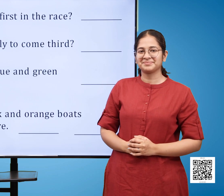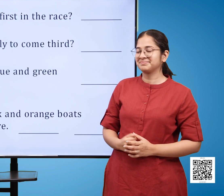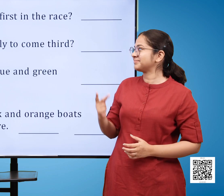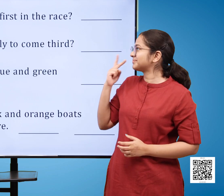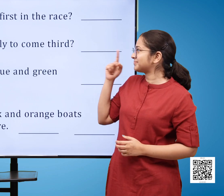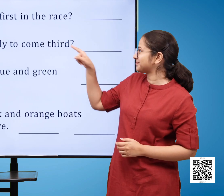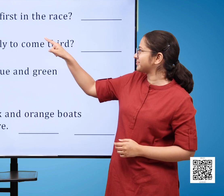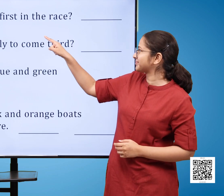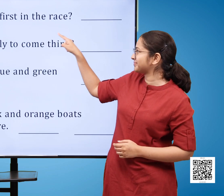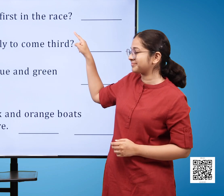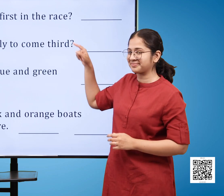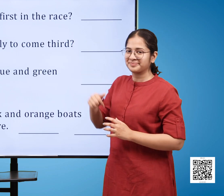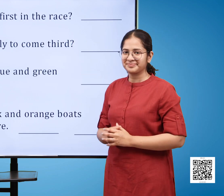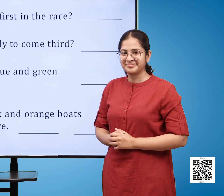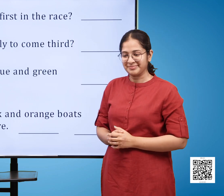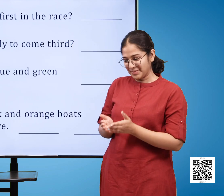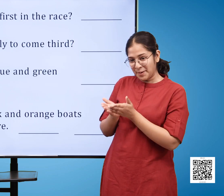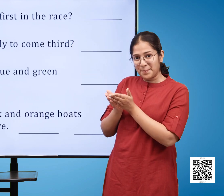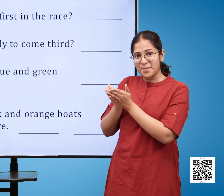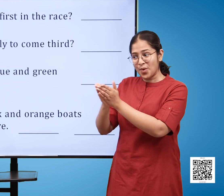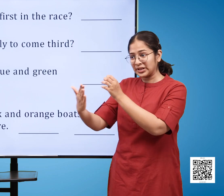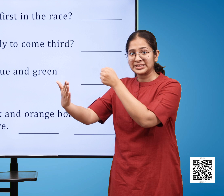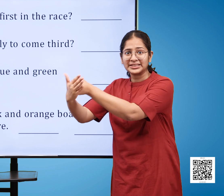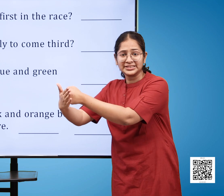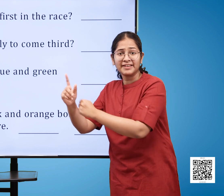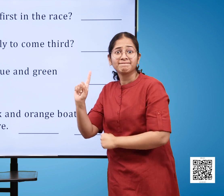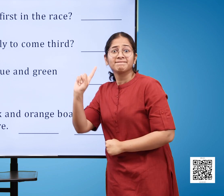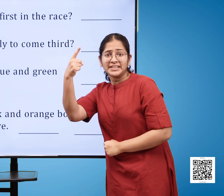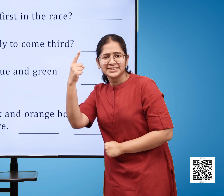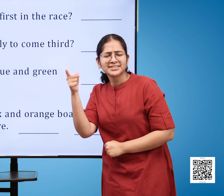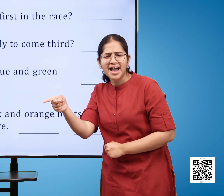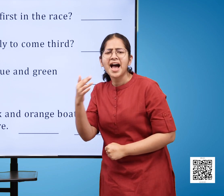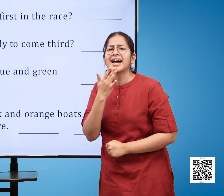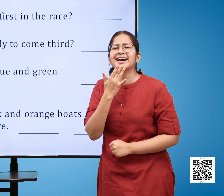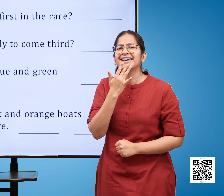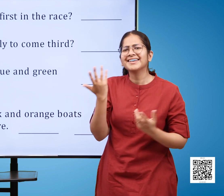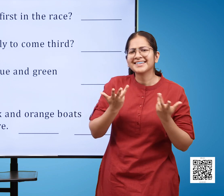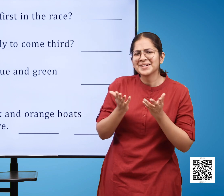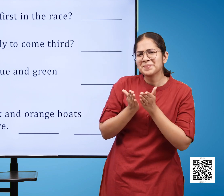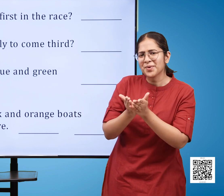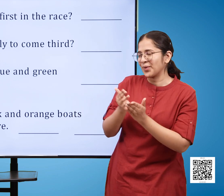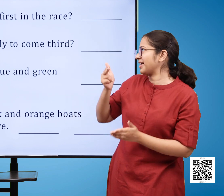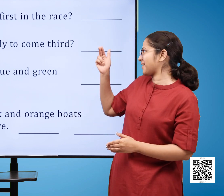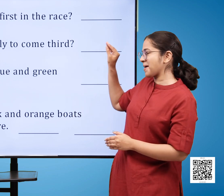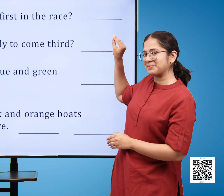8 which colour boat came first in the race blank